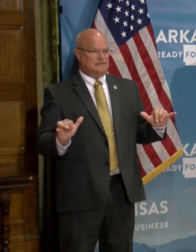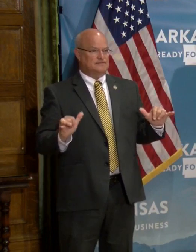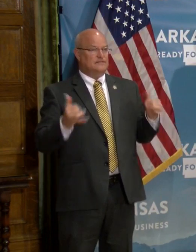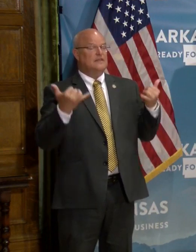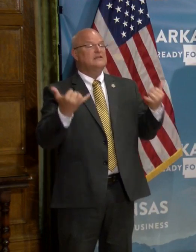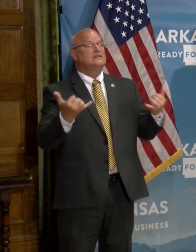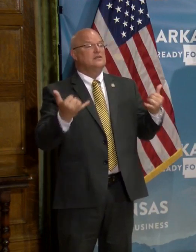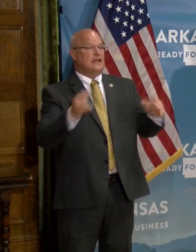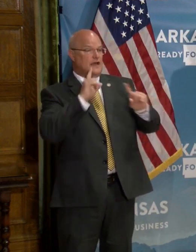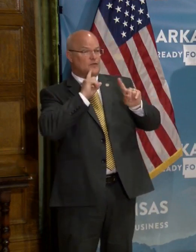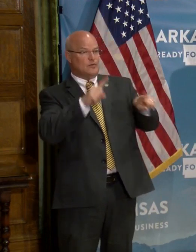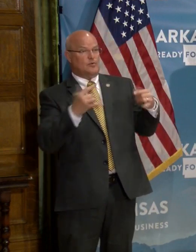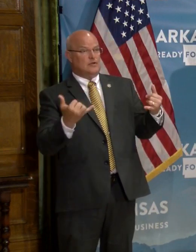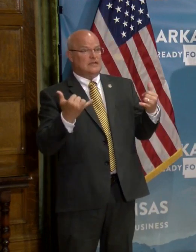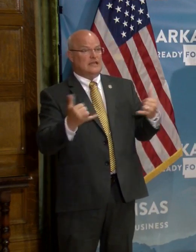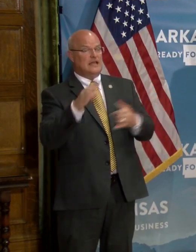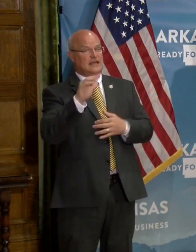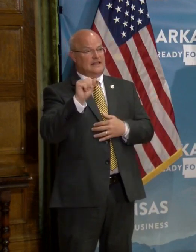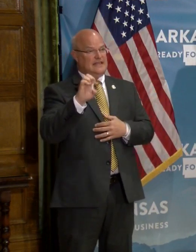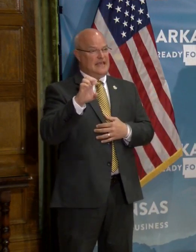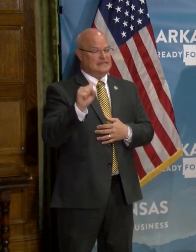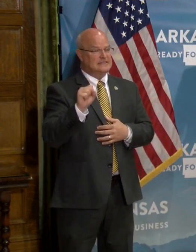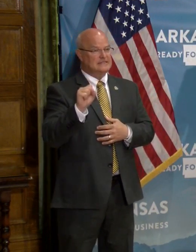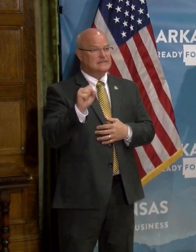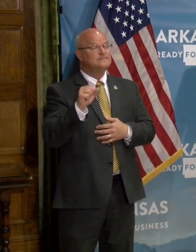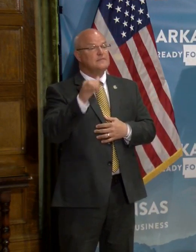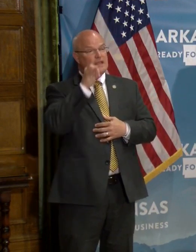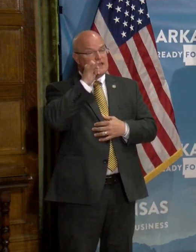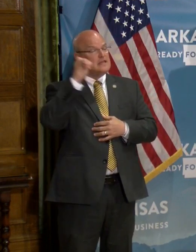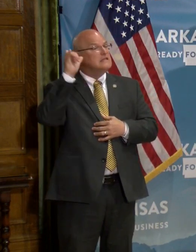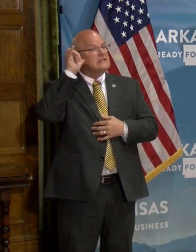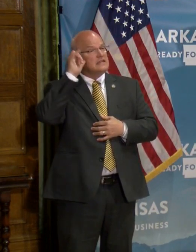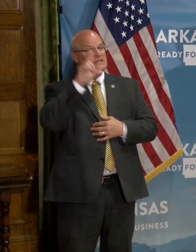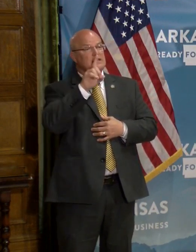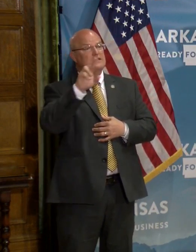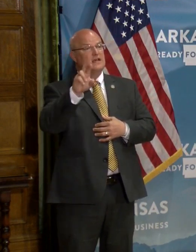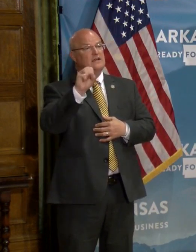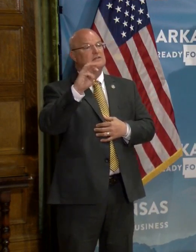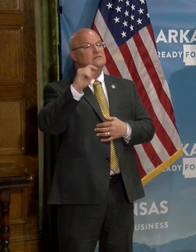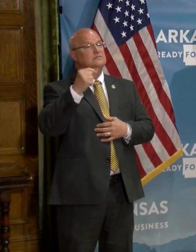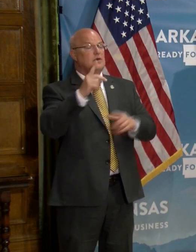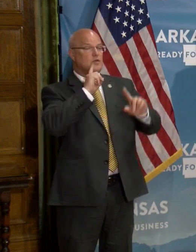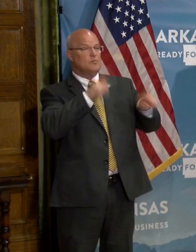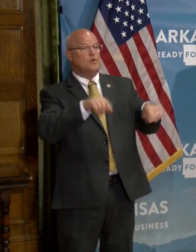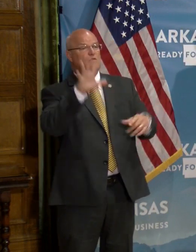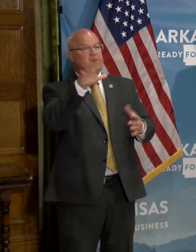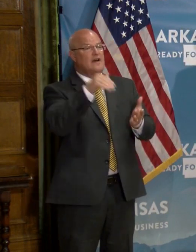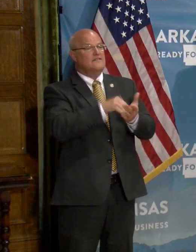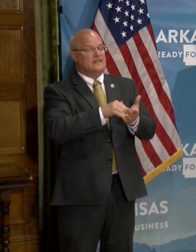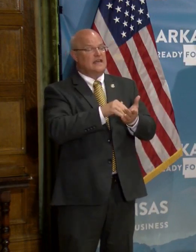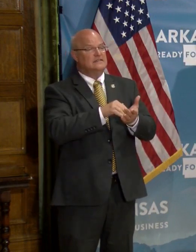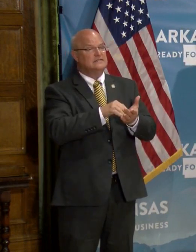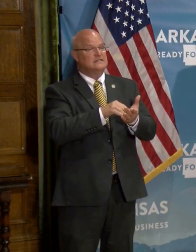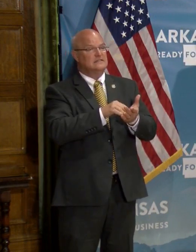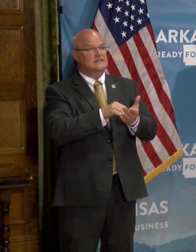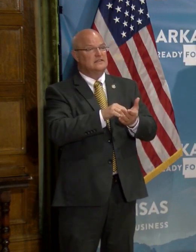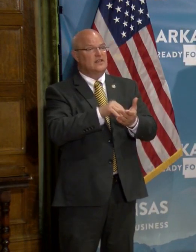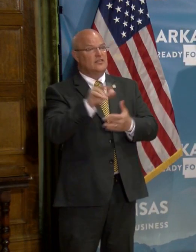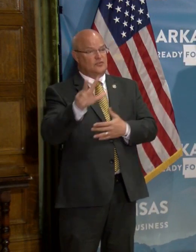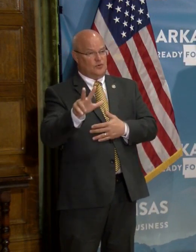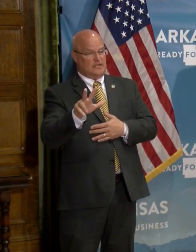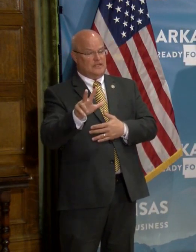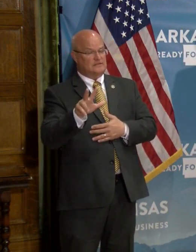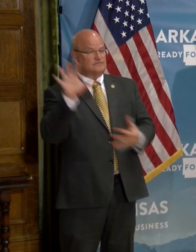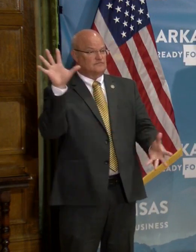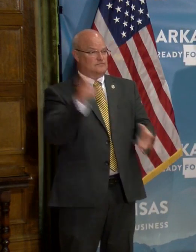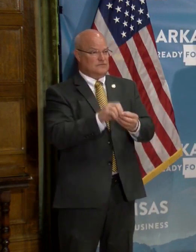me to the report today on the cases. Yesterday, Dr. Smith reported that we had 5,003 cases